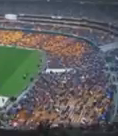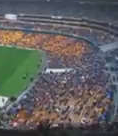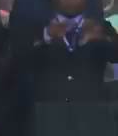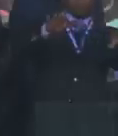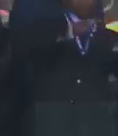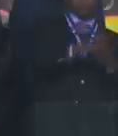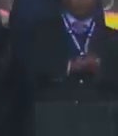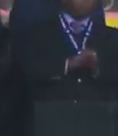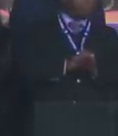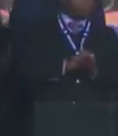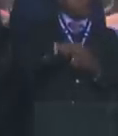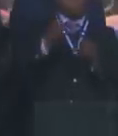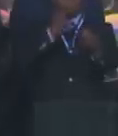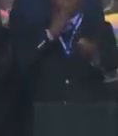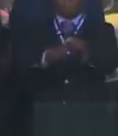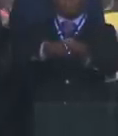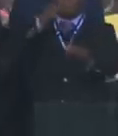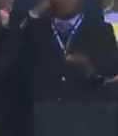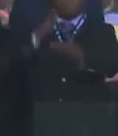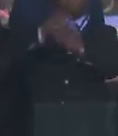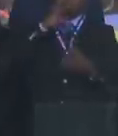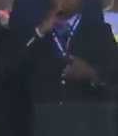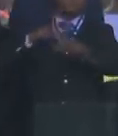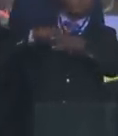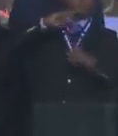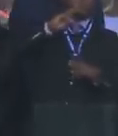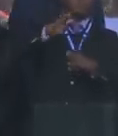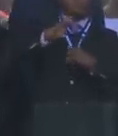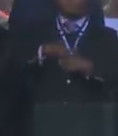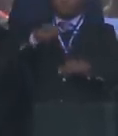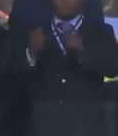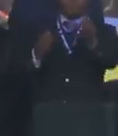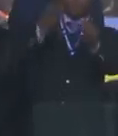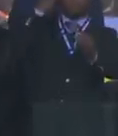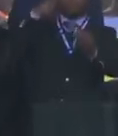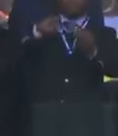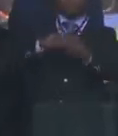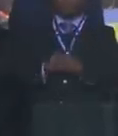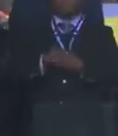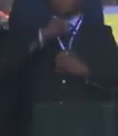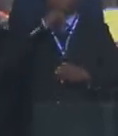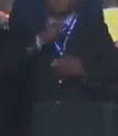Child of dreams of a future where black and white, rich and poor. Men, women and children